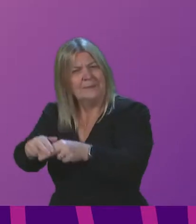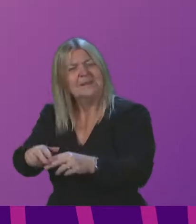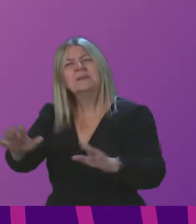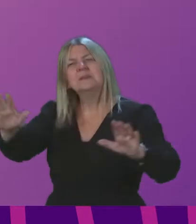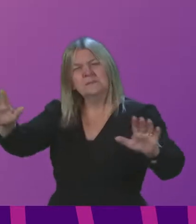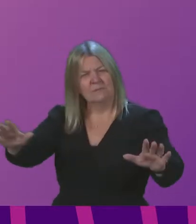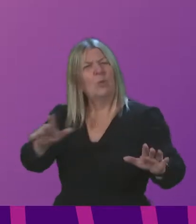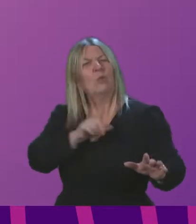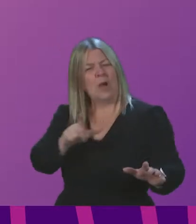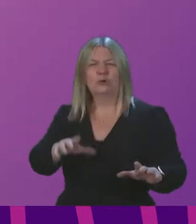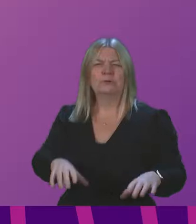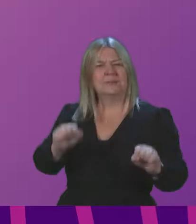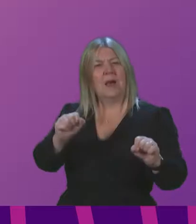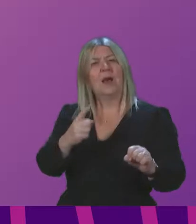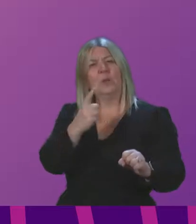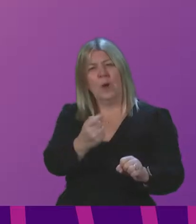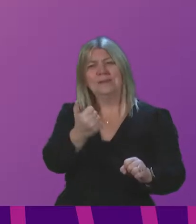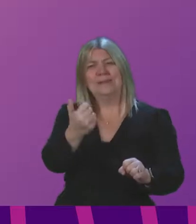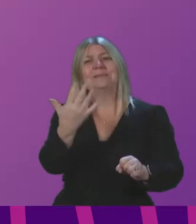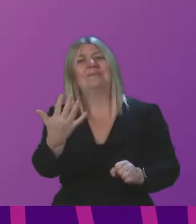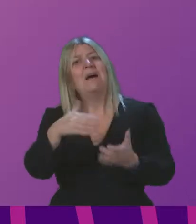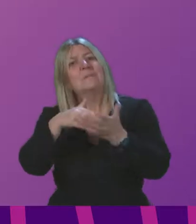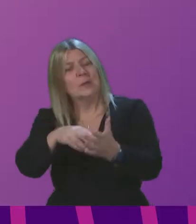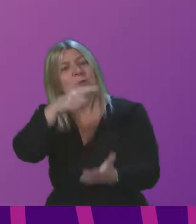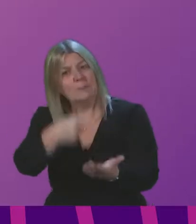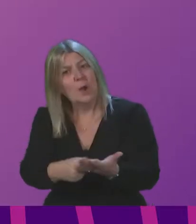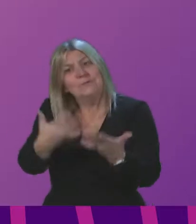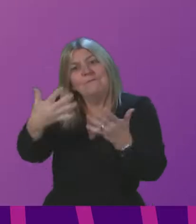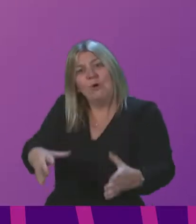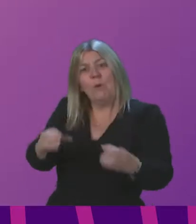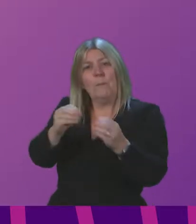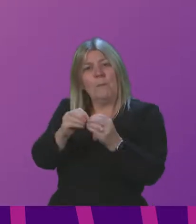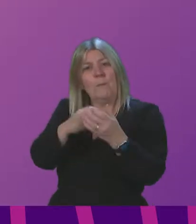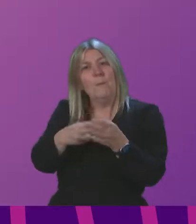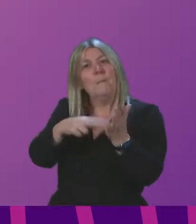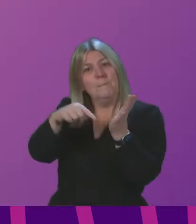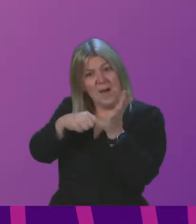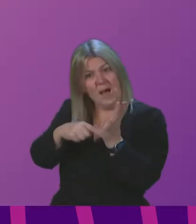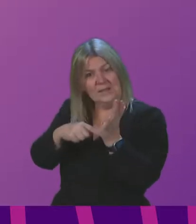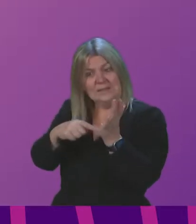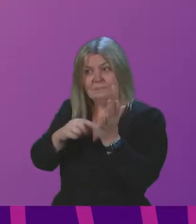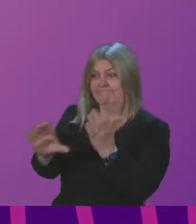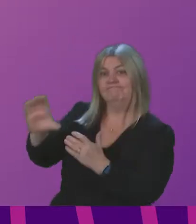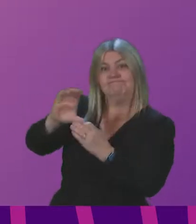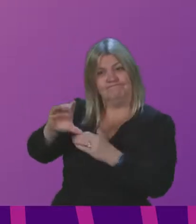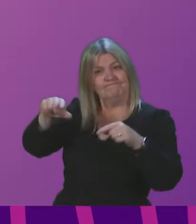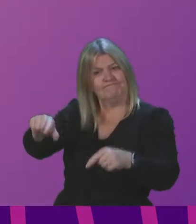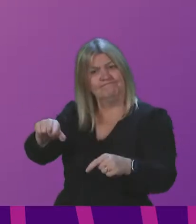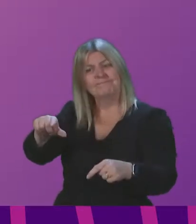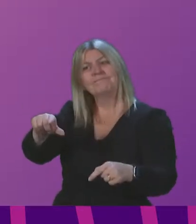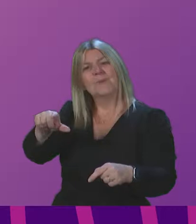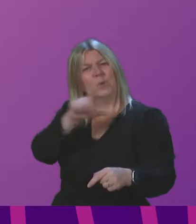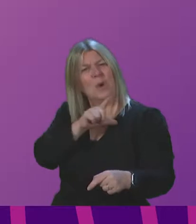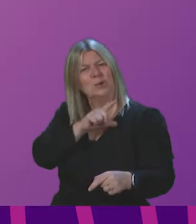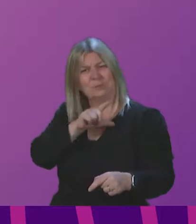consequentials of £165 million, that remain languishing in the health budget, as yet unallocated.